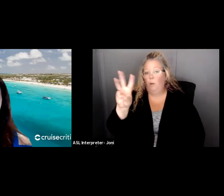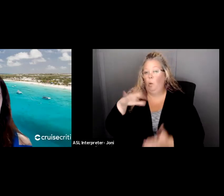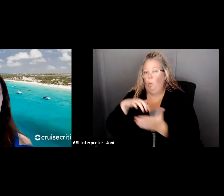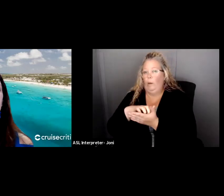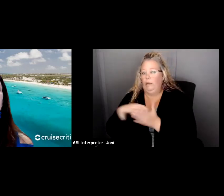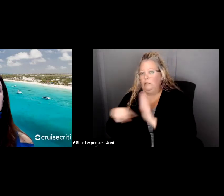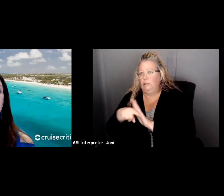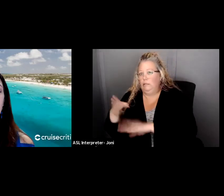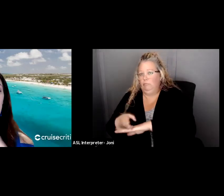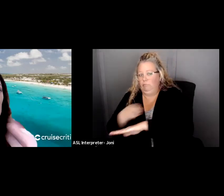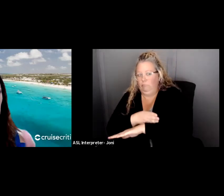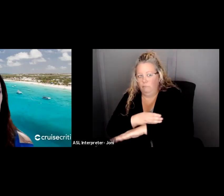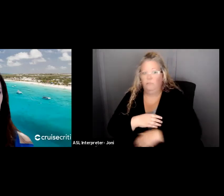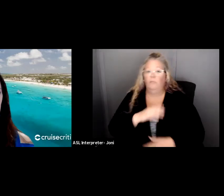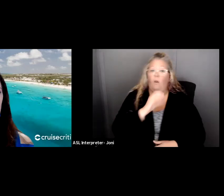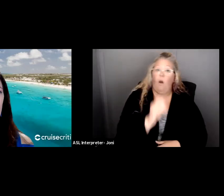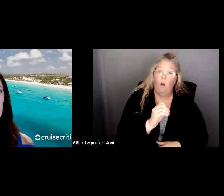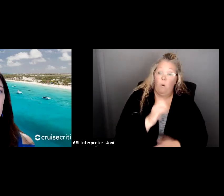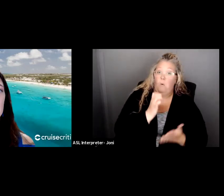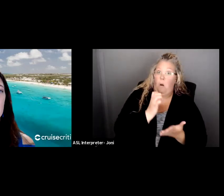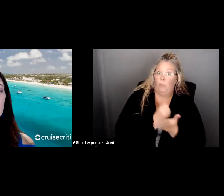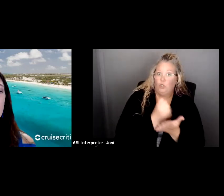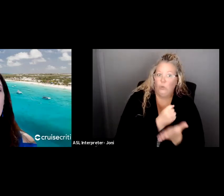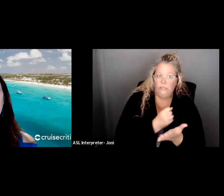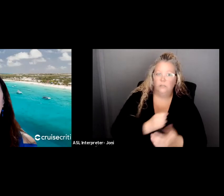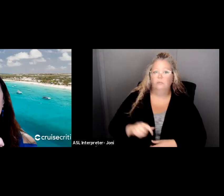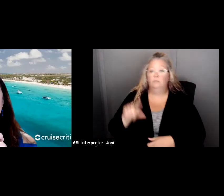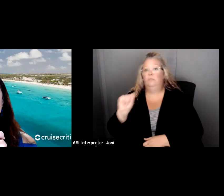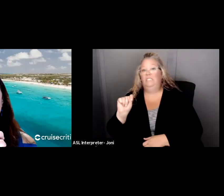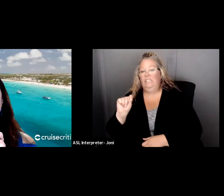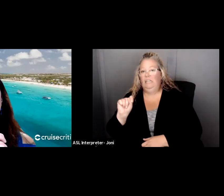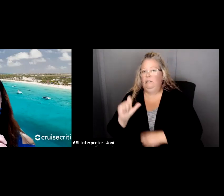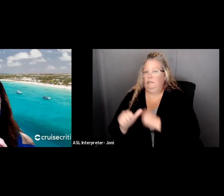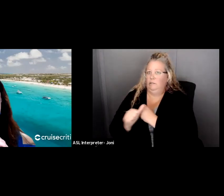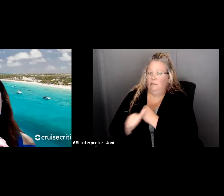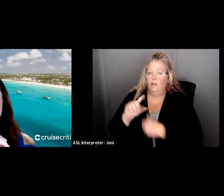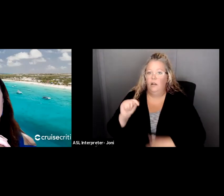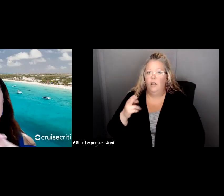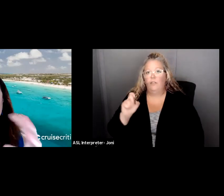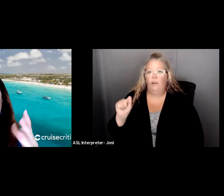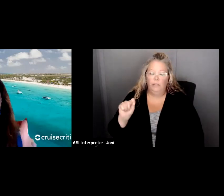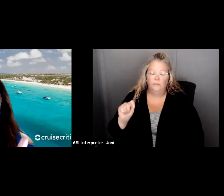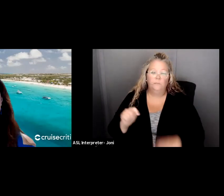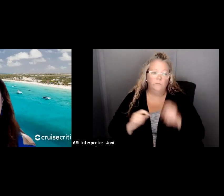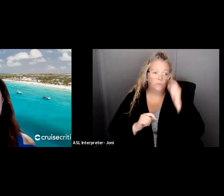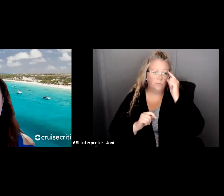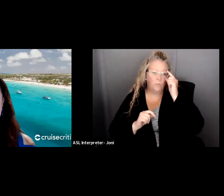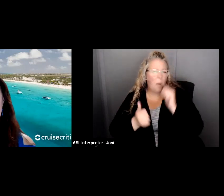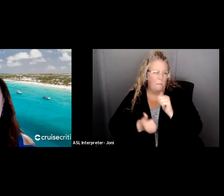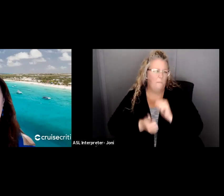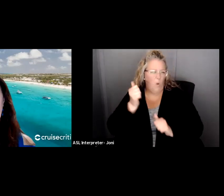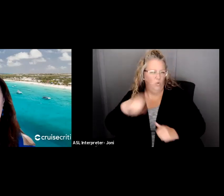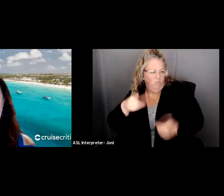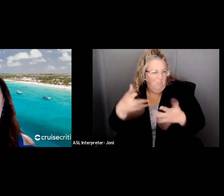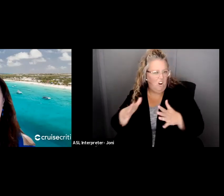threats. A lot of people are familiar with a SWOT analysis, but you would do this. Usually when, when I'm doing